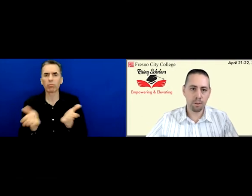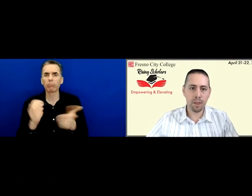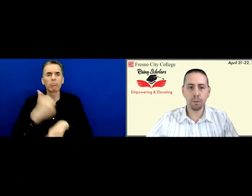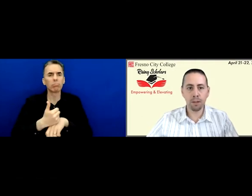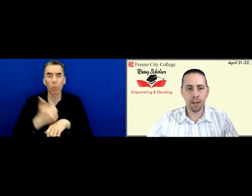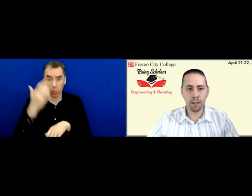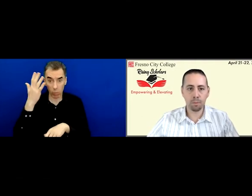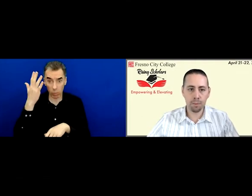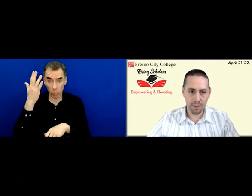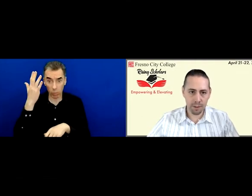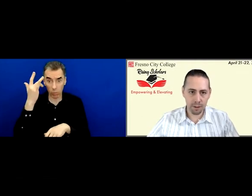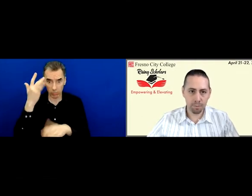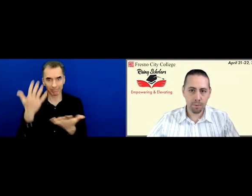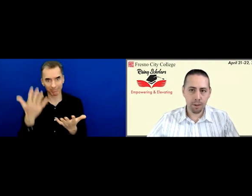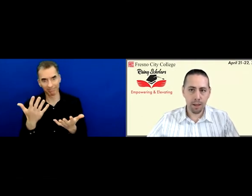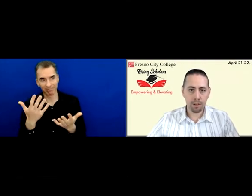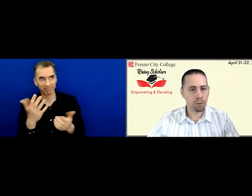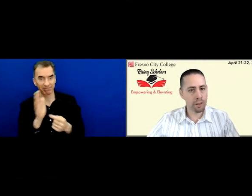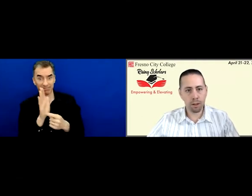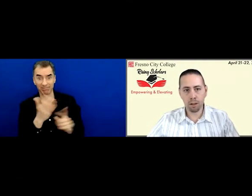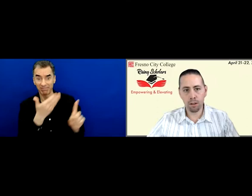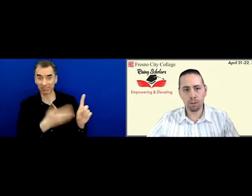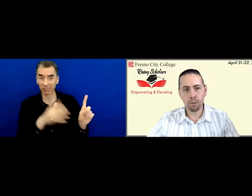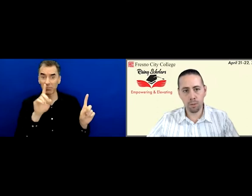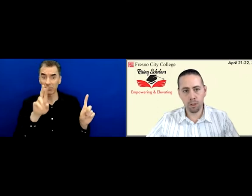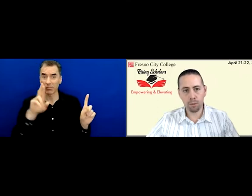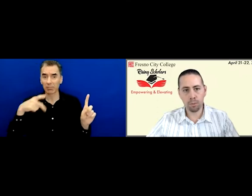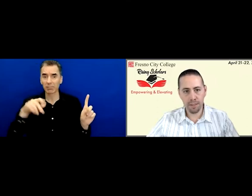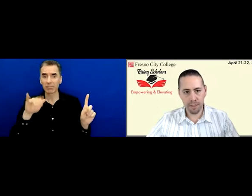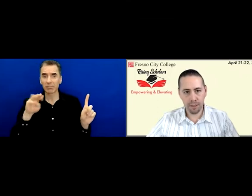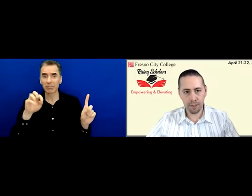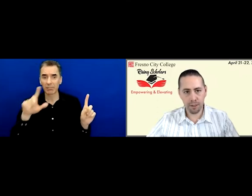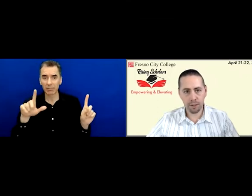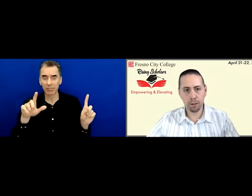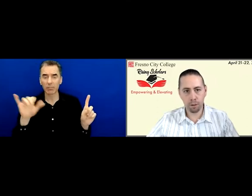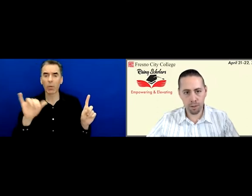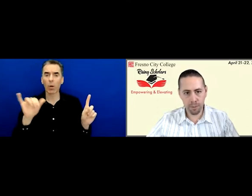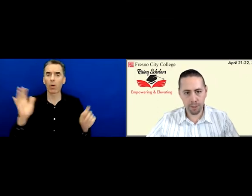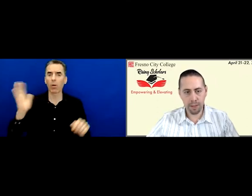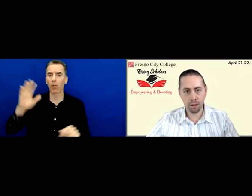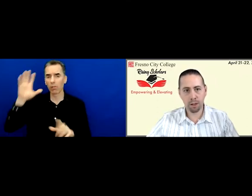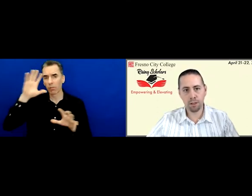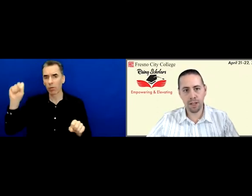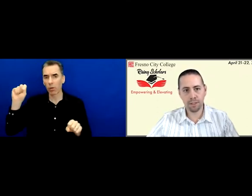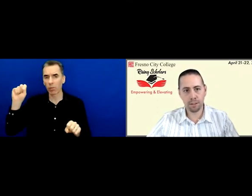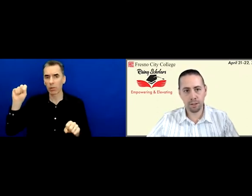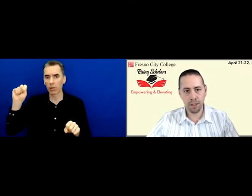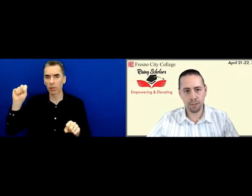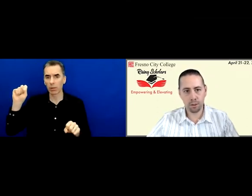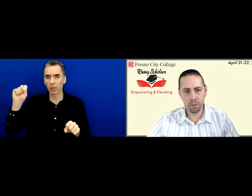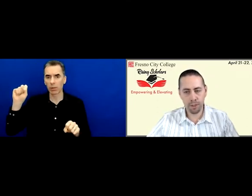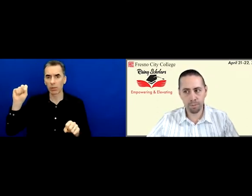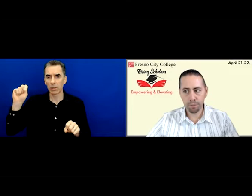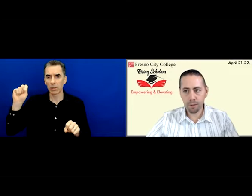of people like Dr. Pimentel, and truly our former president, Carol Goldsmith, and now our chancellor,